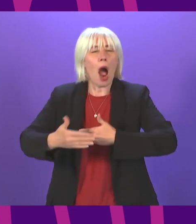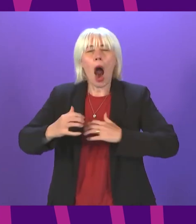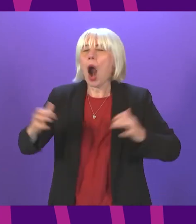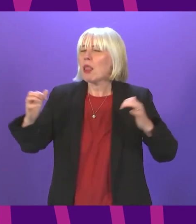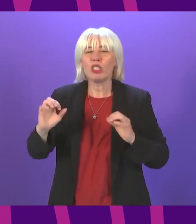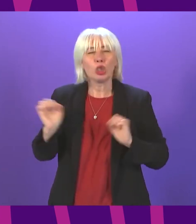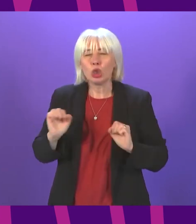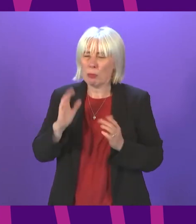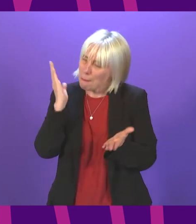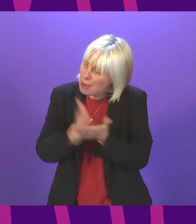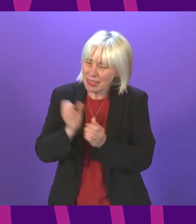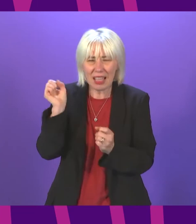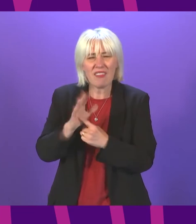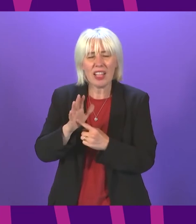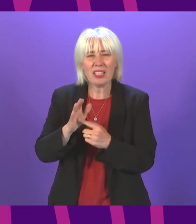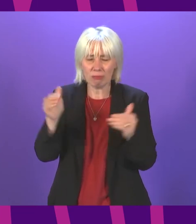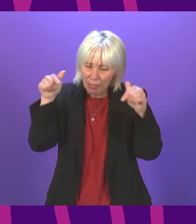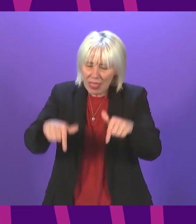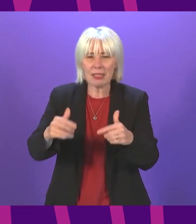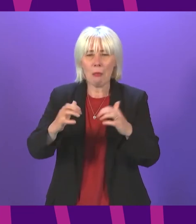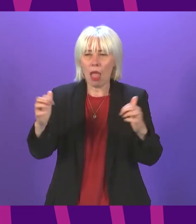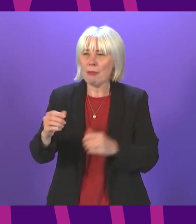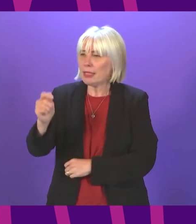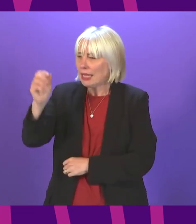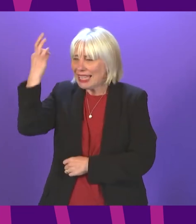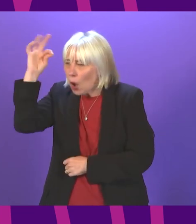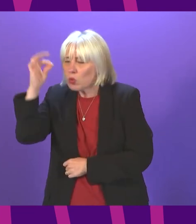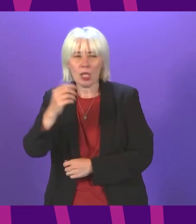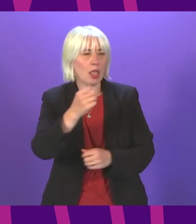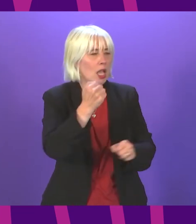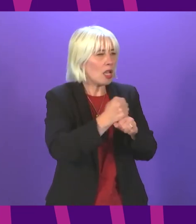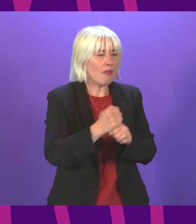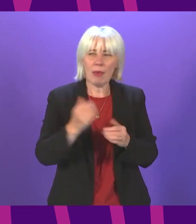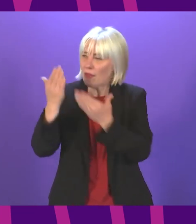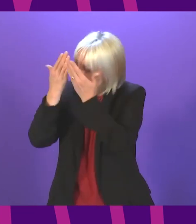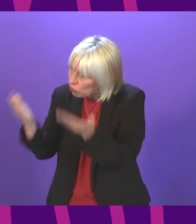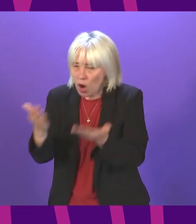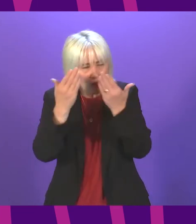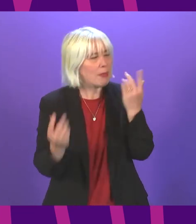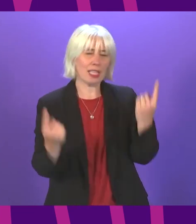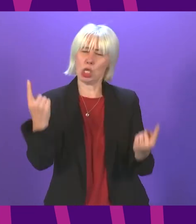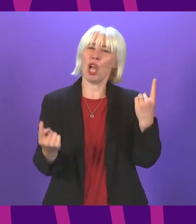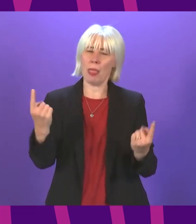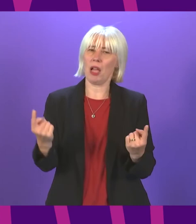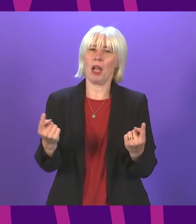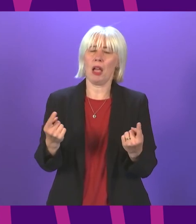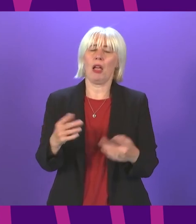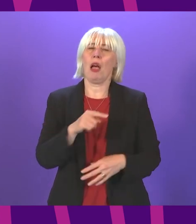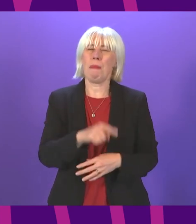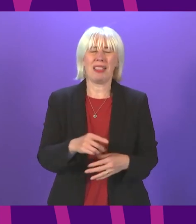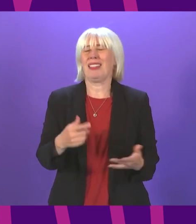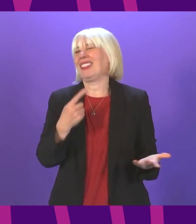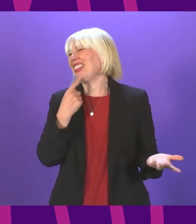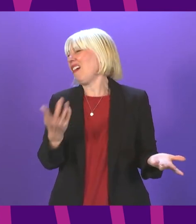absolutely vital that we see it in this Scottish parliament because the irony of hearing the introduction the irony of hearing the discussion